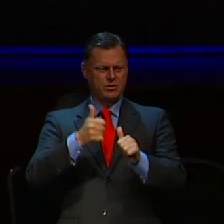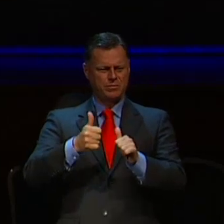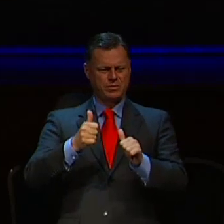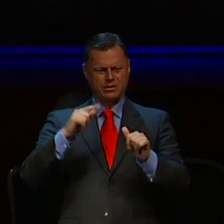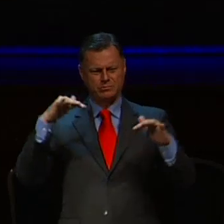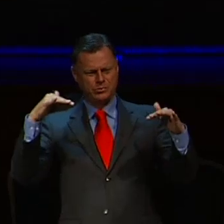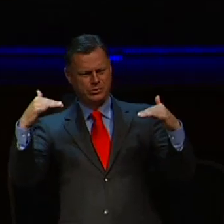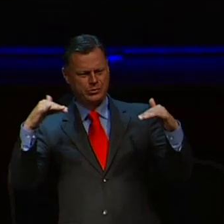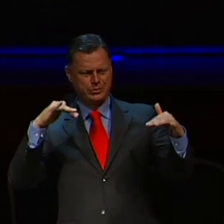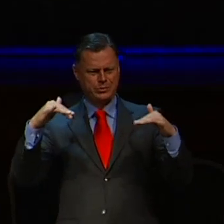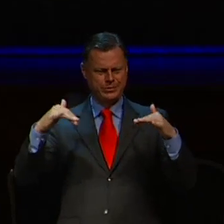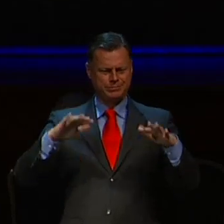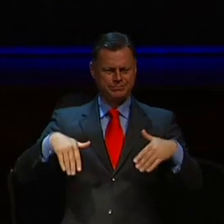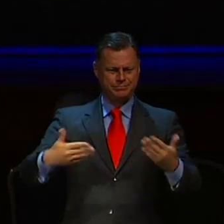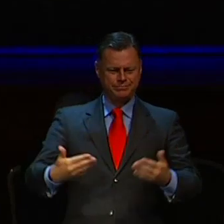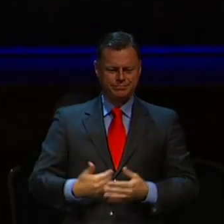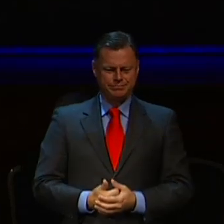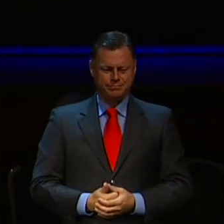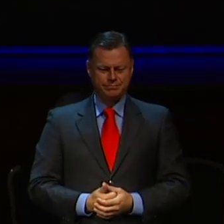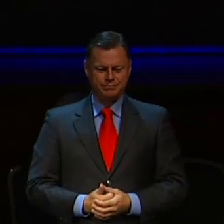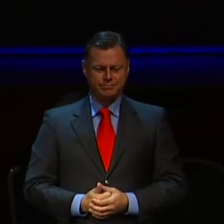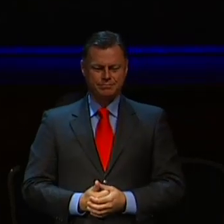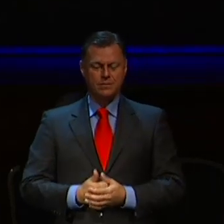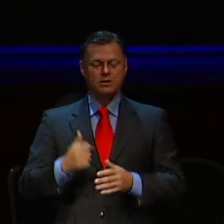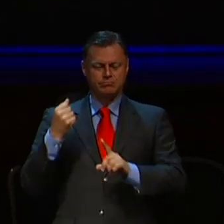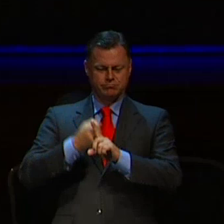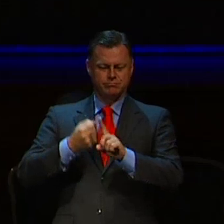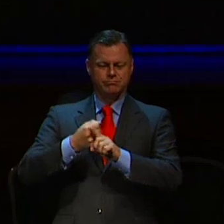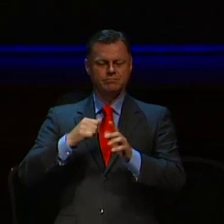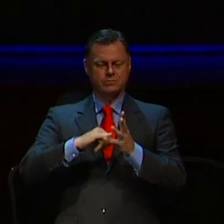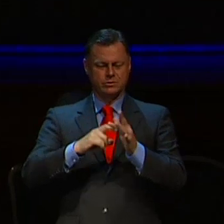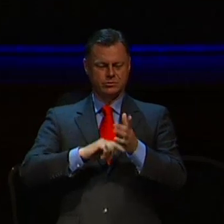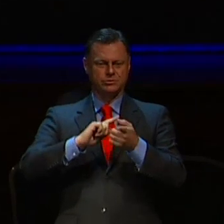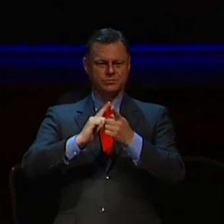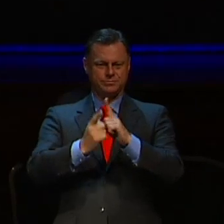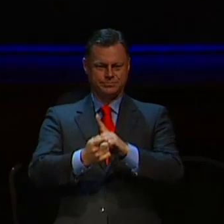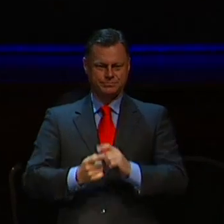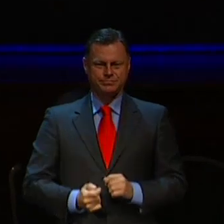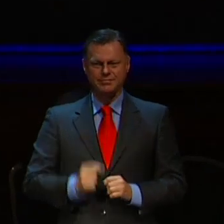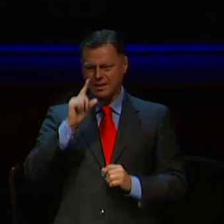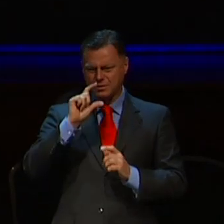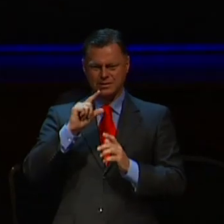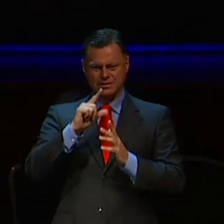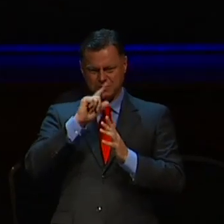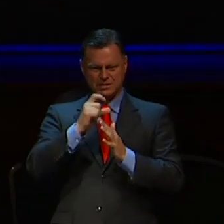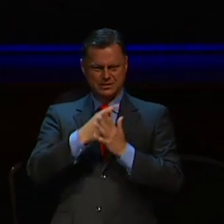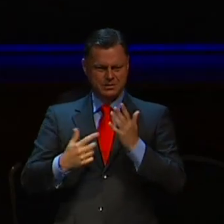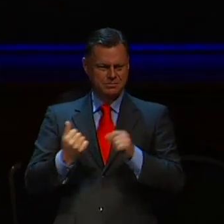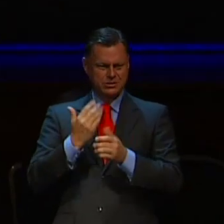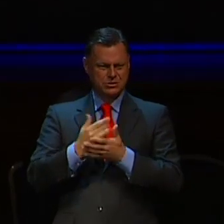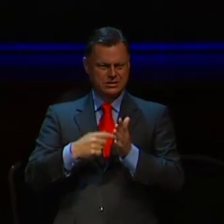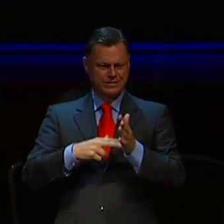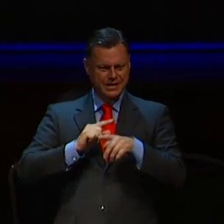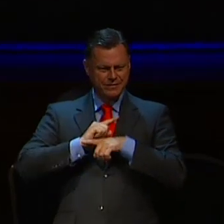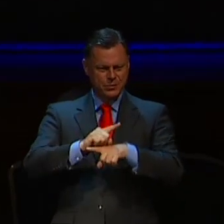They knew that media was a powerful tool for social change and that putting people with disabilities on screen every week could make